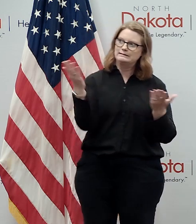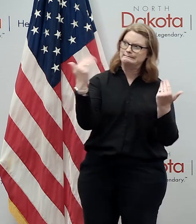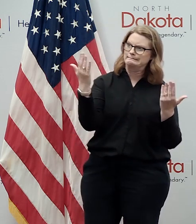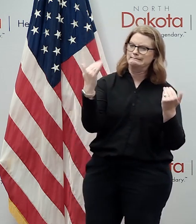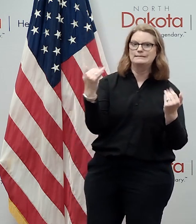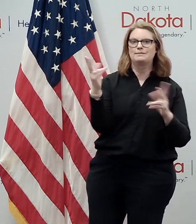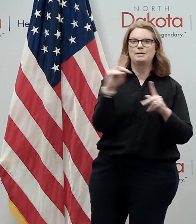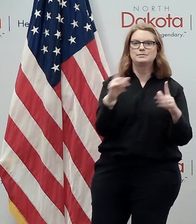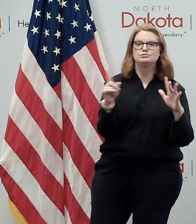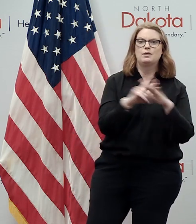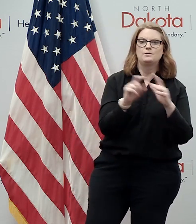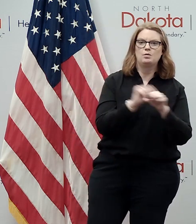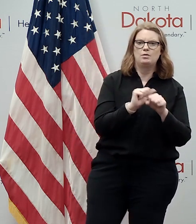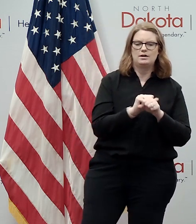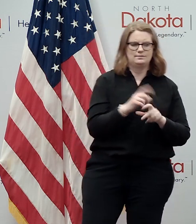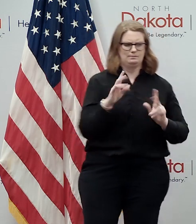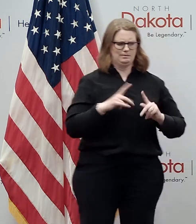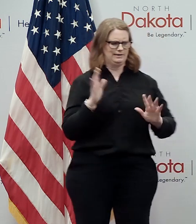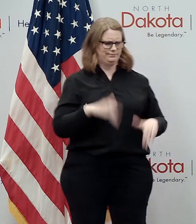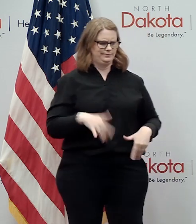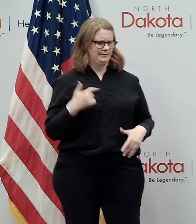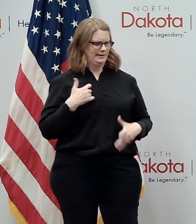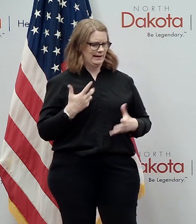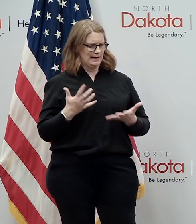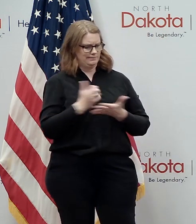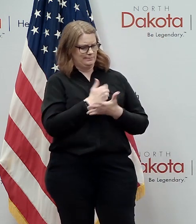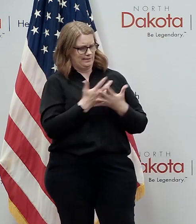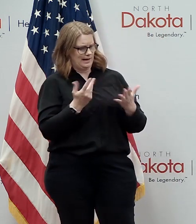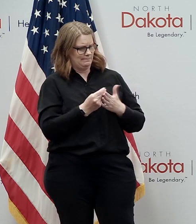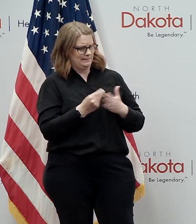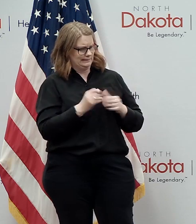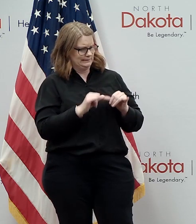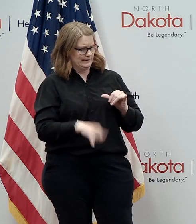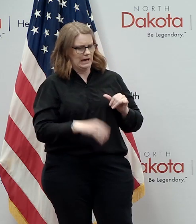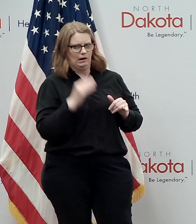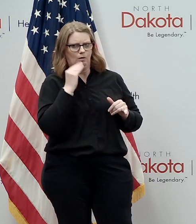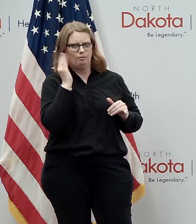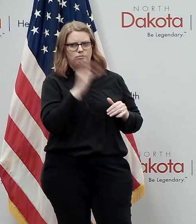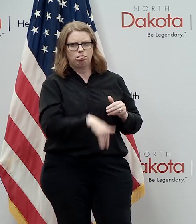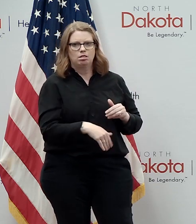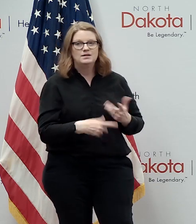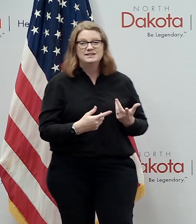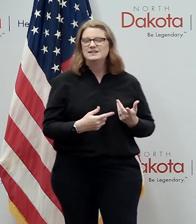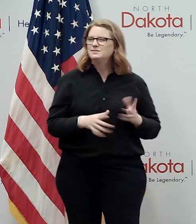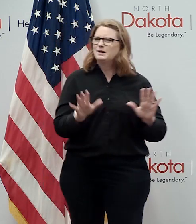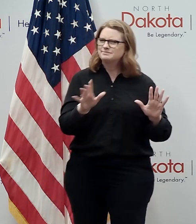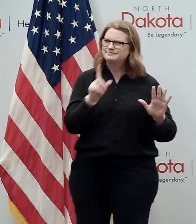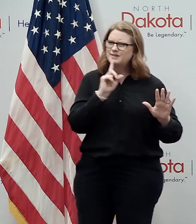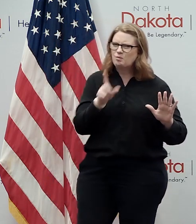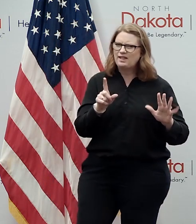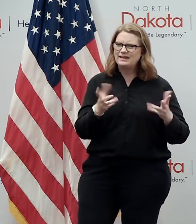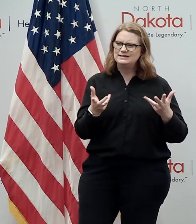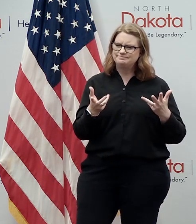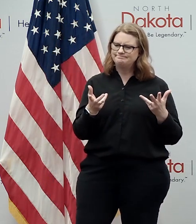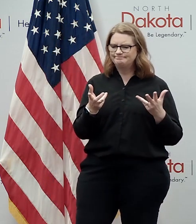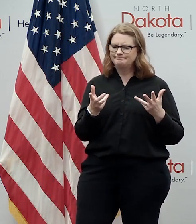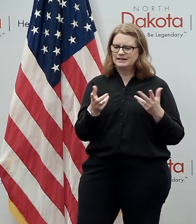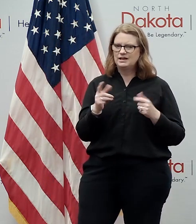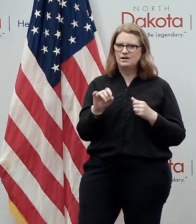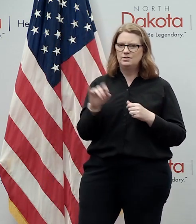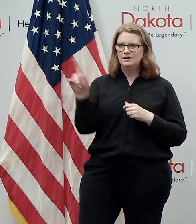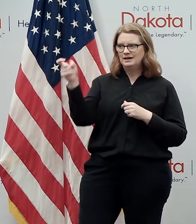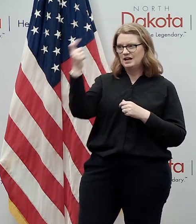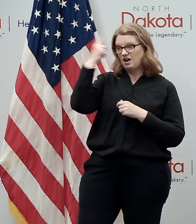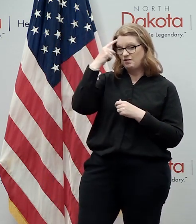more staying home. So, uh, I think we've got to get back to having the underlying, the underlying market forces, uh, driving it as opposed to government